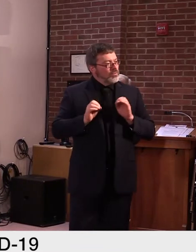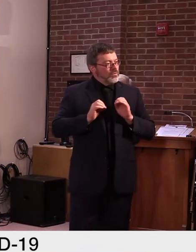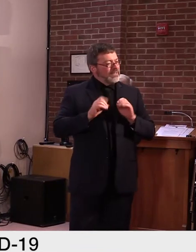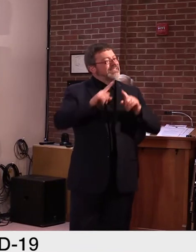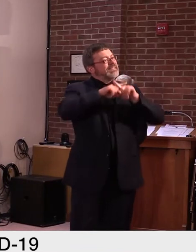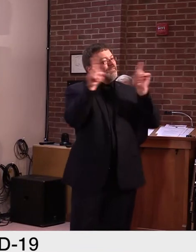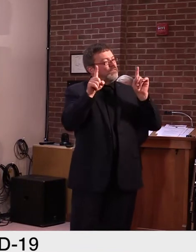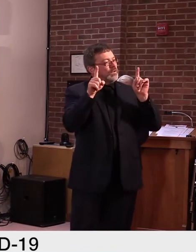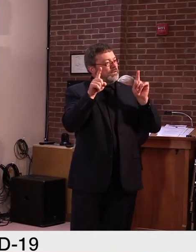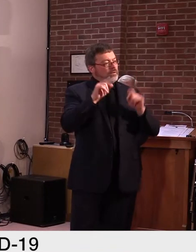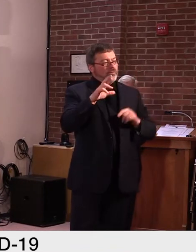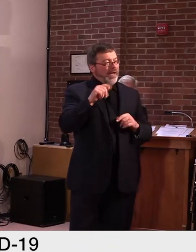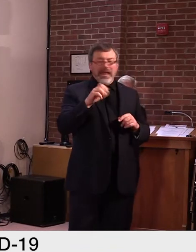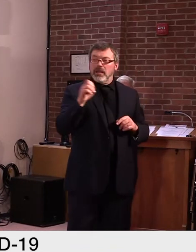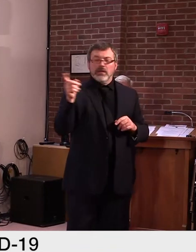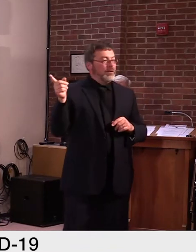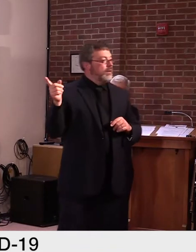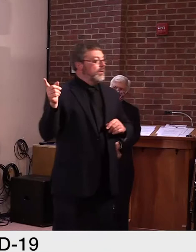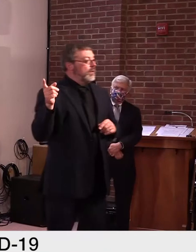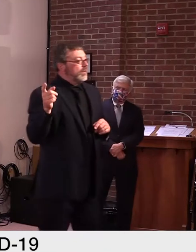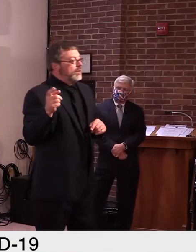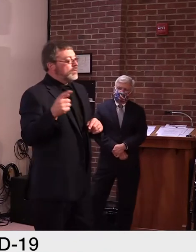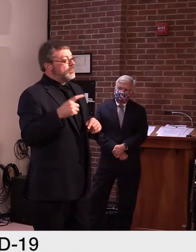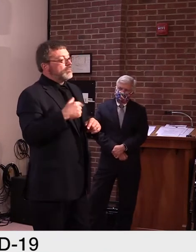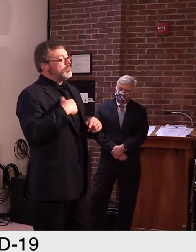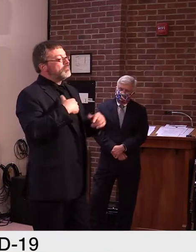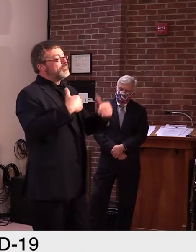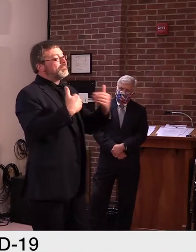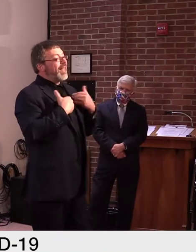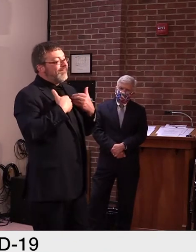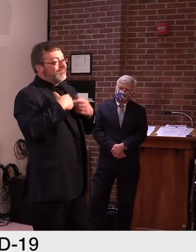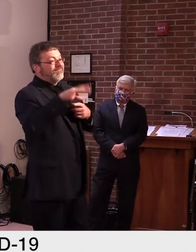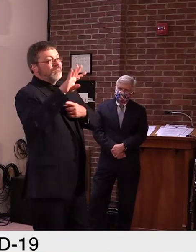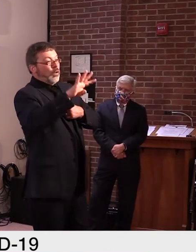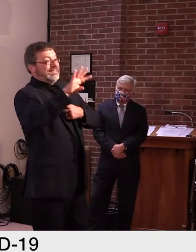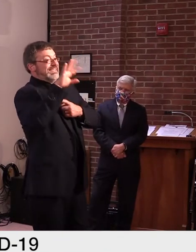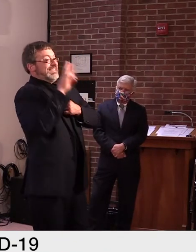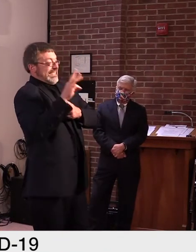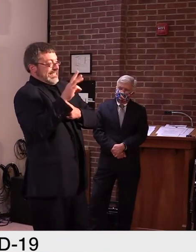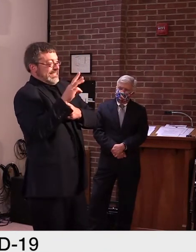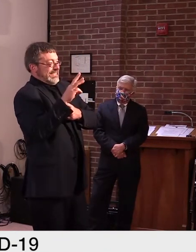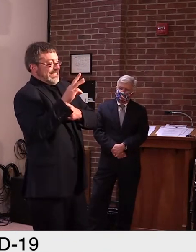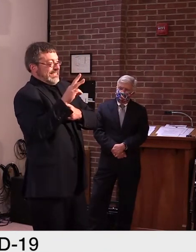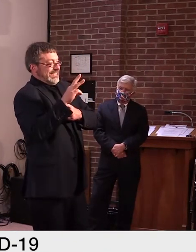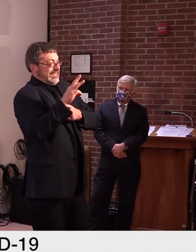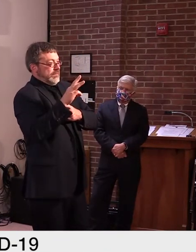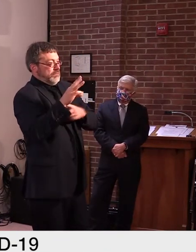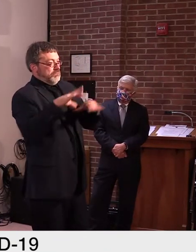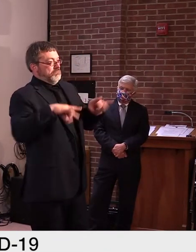Um, and clearly 30 were not in Washington County. Gotcha.